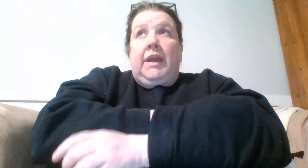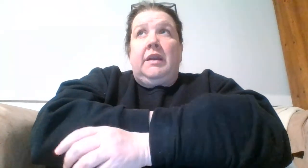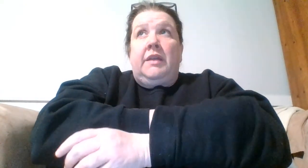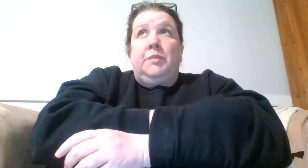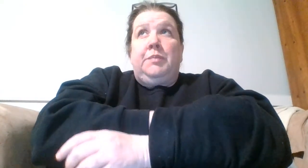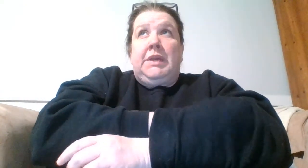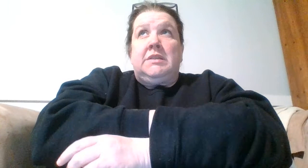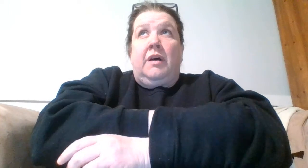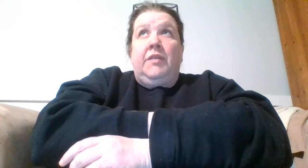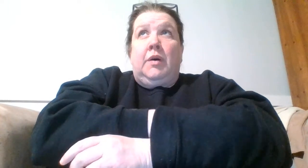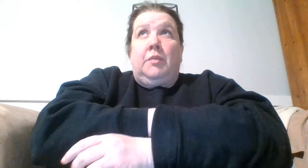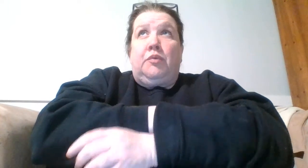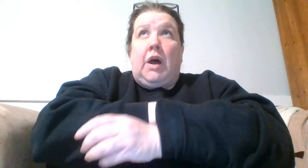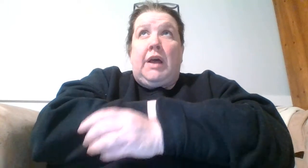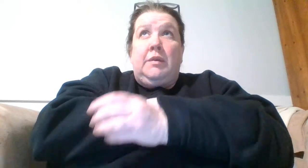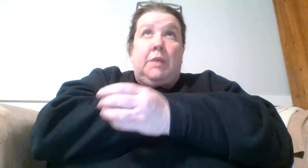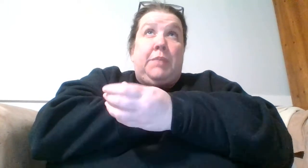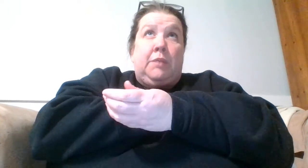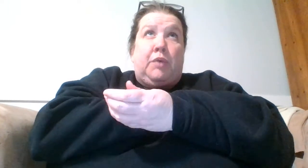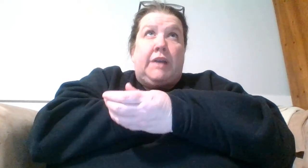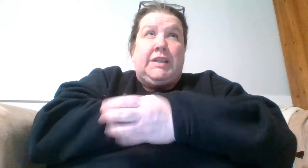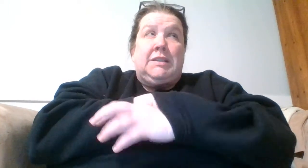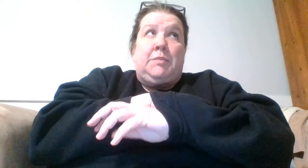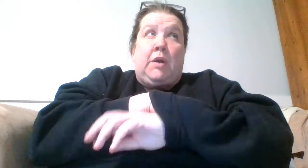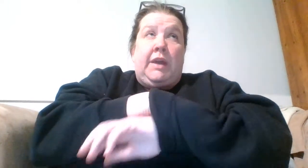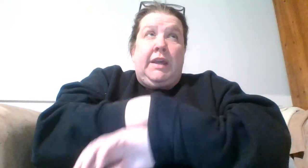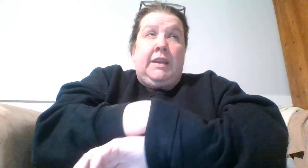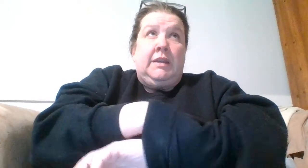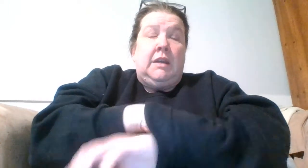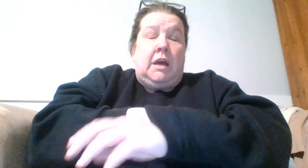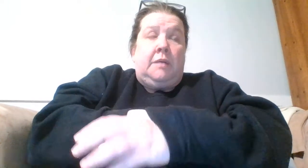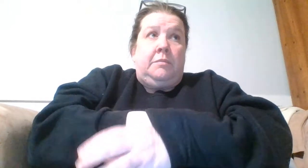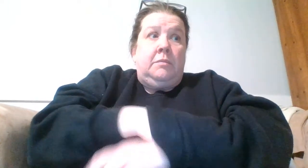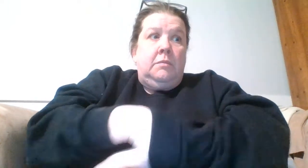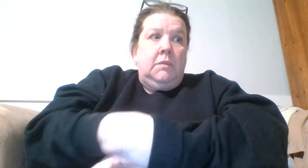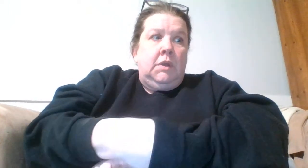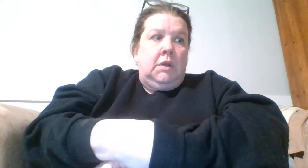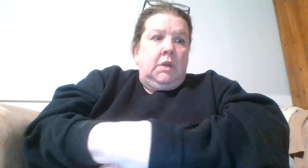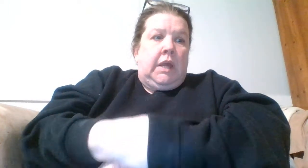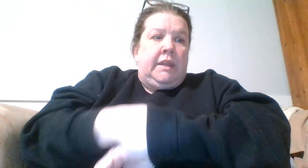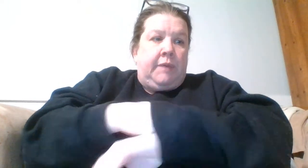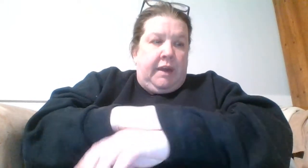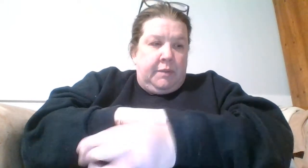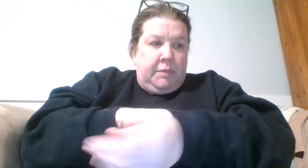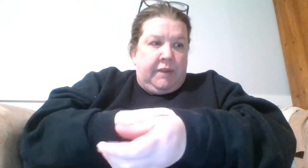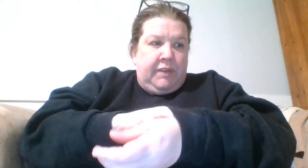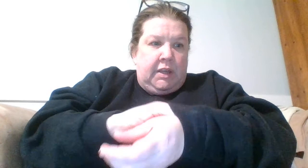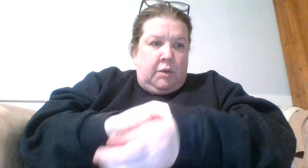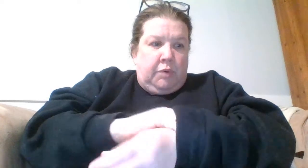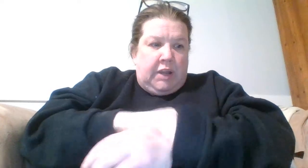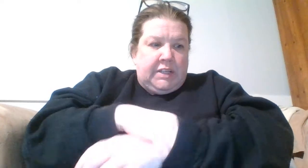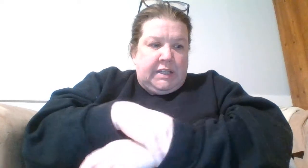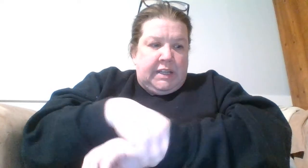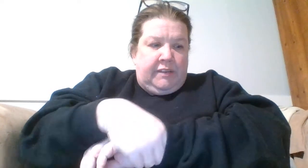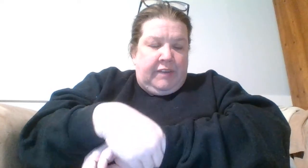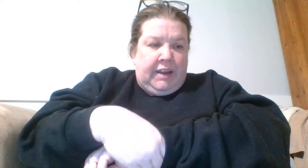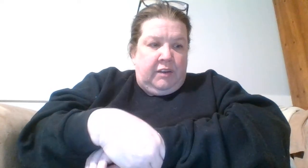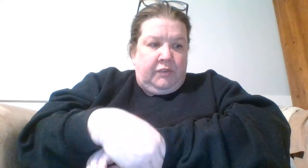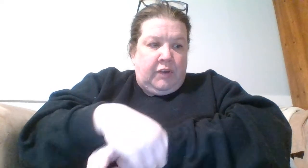get another piece of the big project tomorrow night and then we have the big video project and a final for